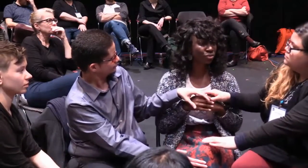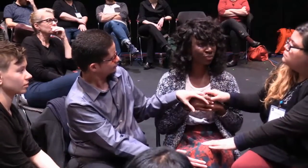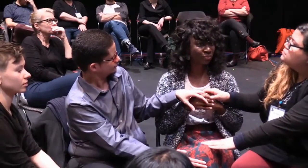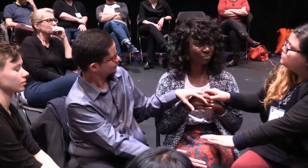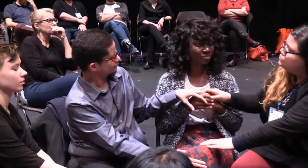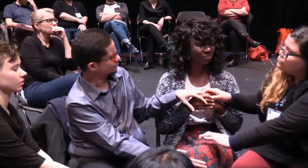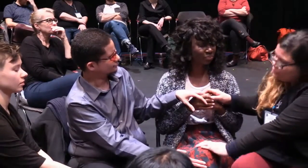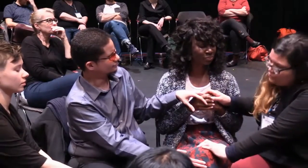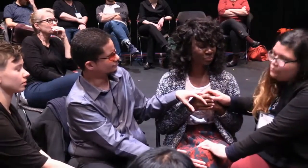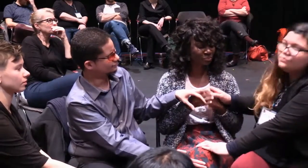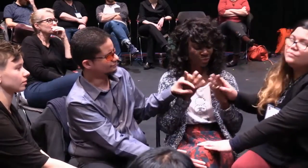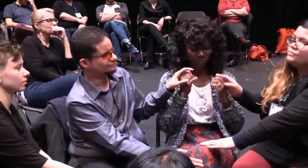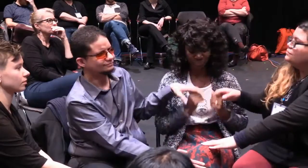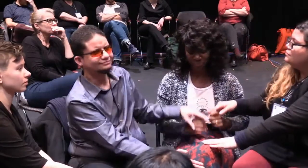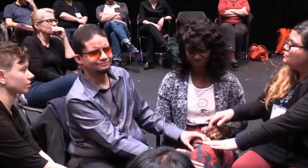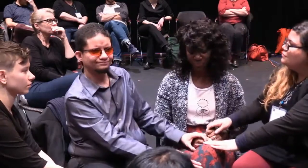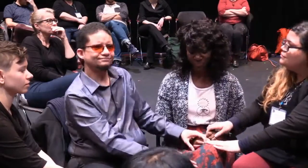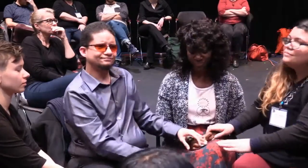who they are and what they bring to the table.